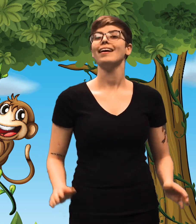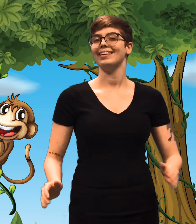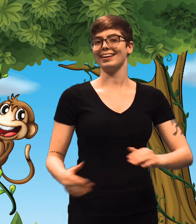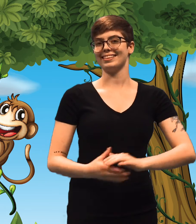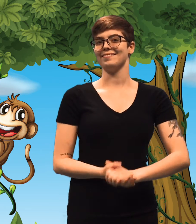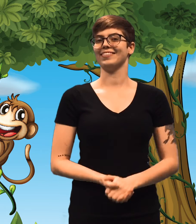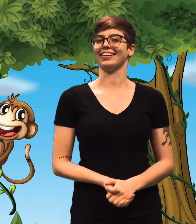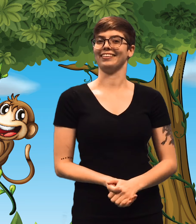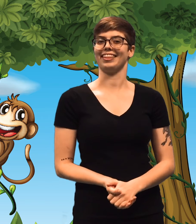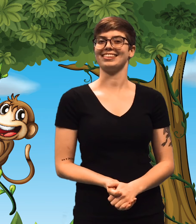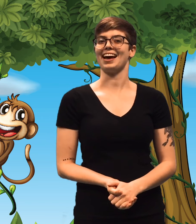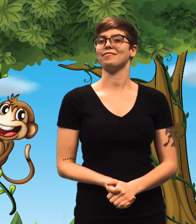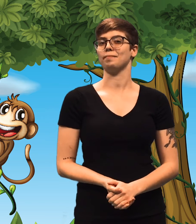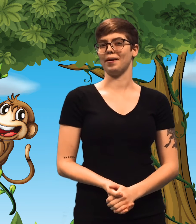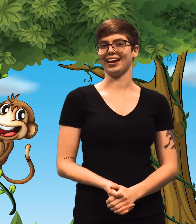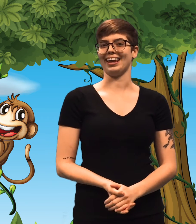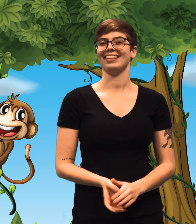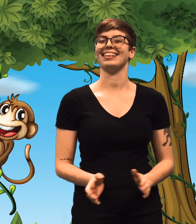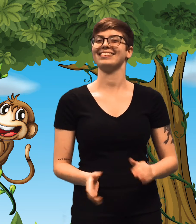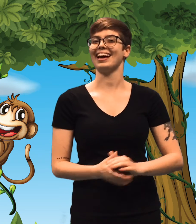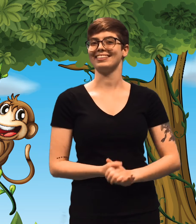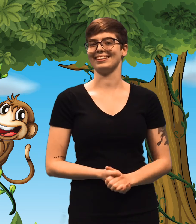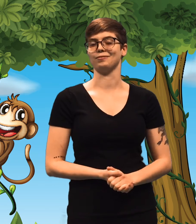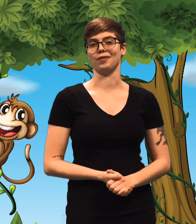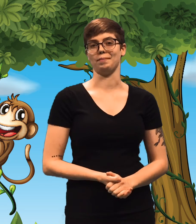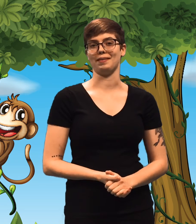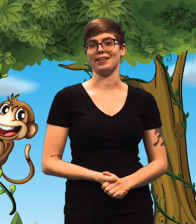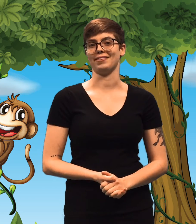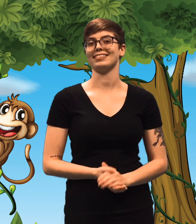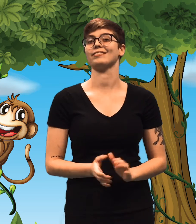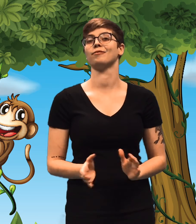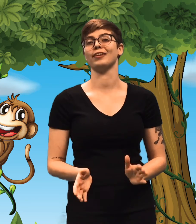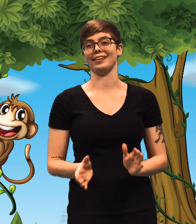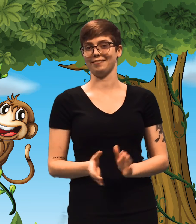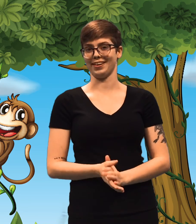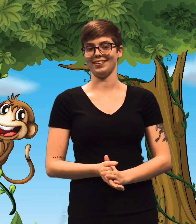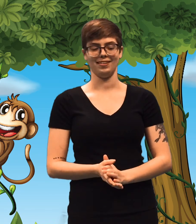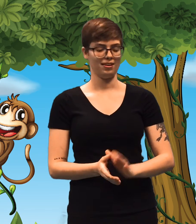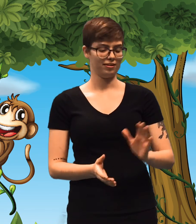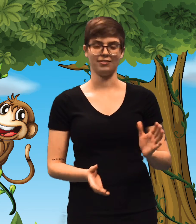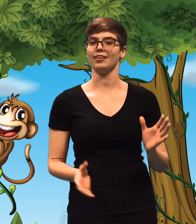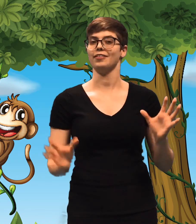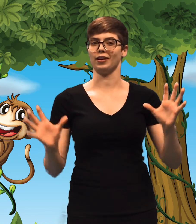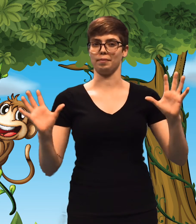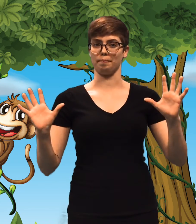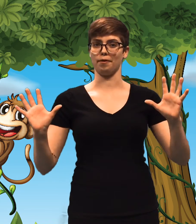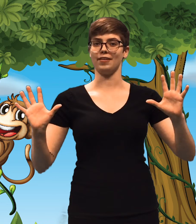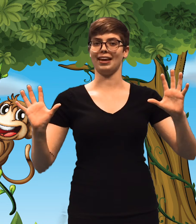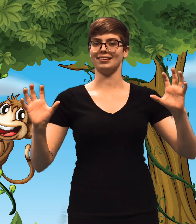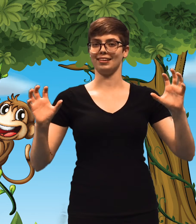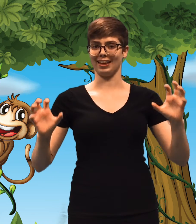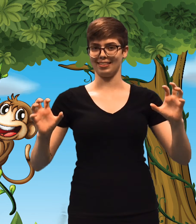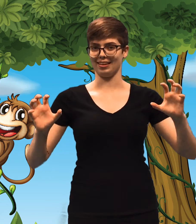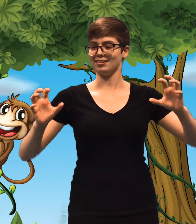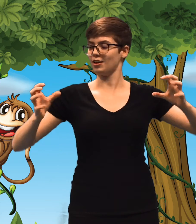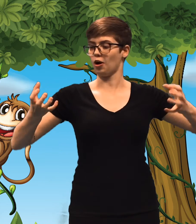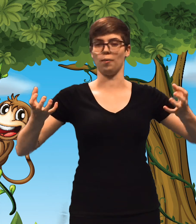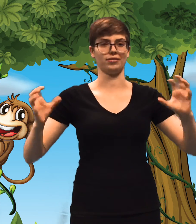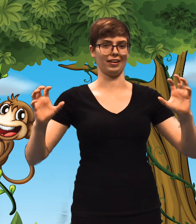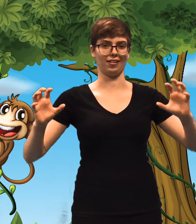Next up, we're going to learn the sign for monkey. This sign is one of my favorites. It's really fun. To start, you're going to put both hands like this almost in a